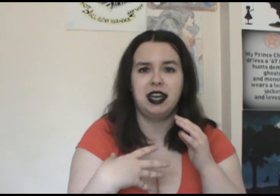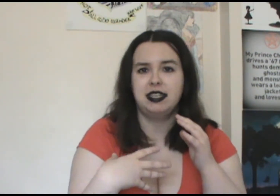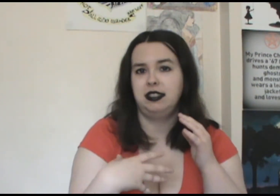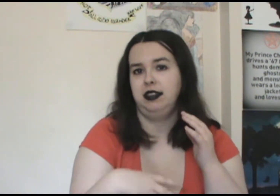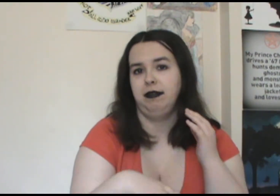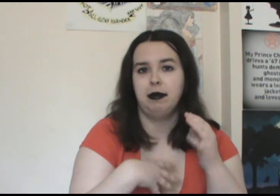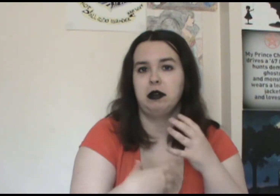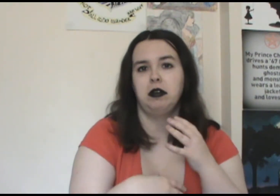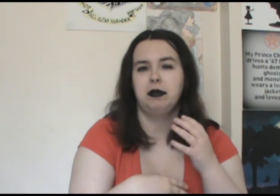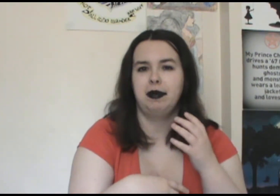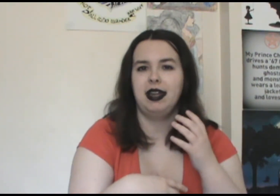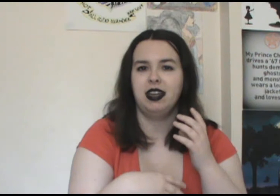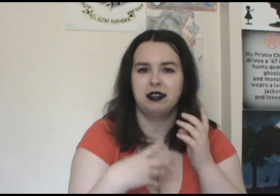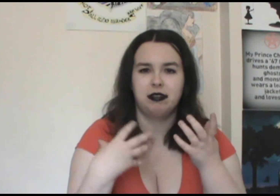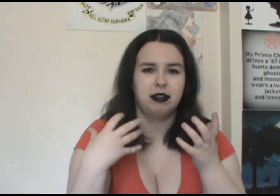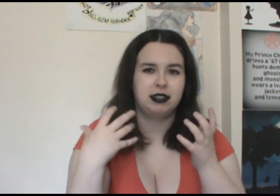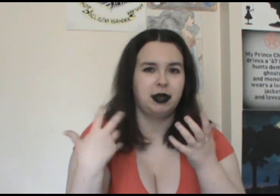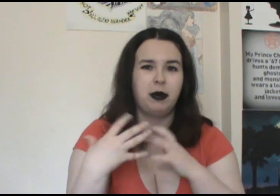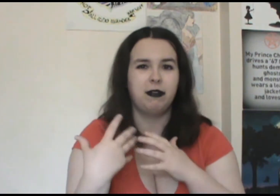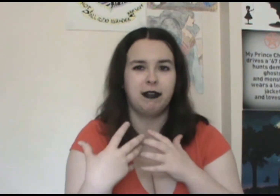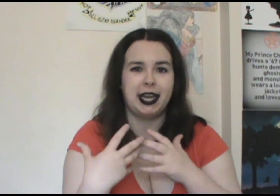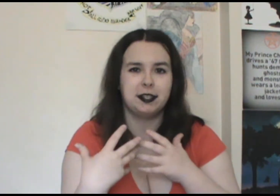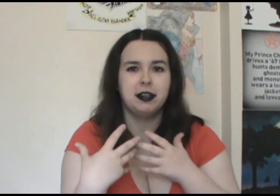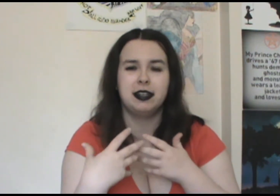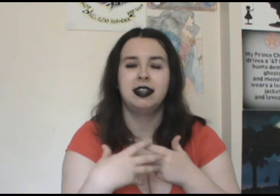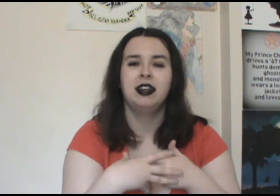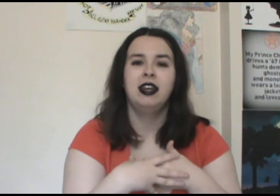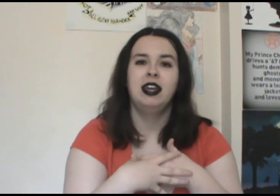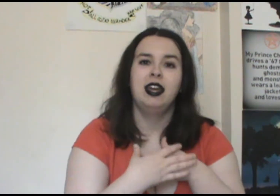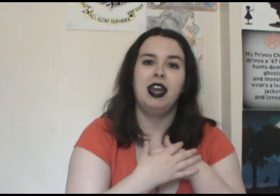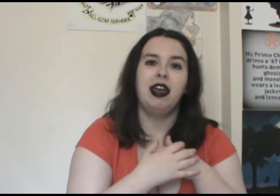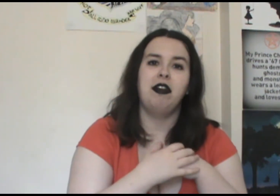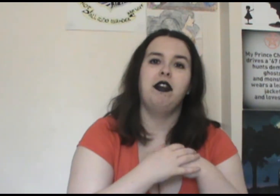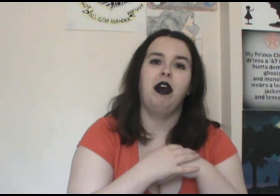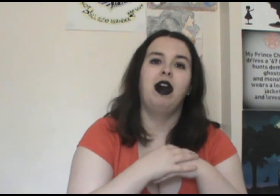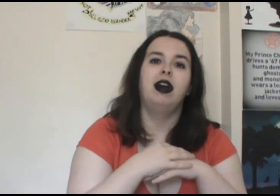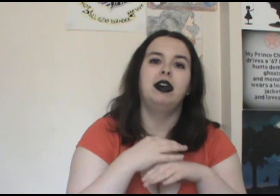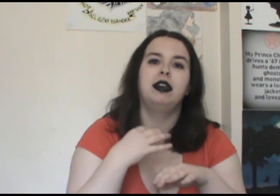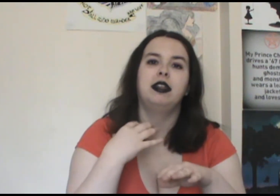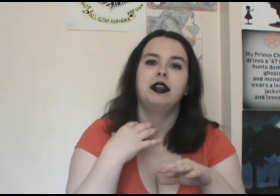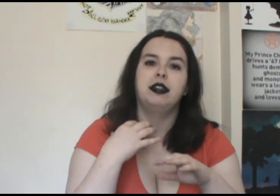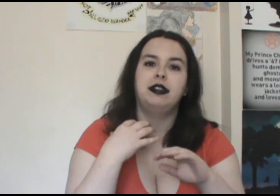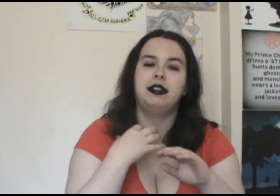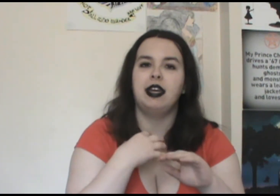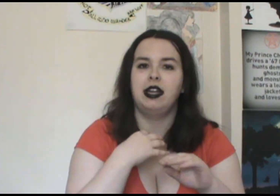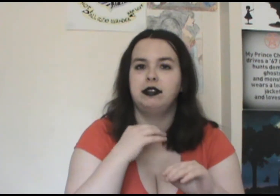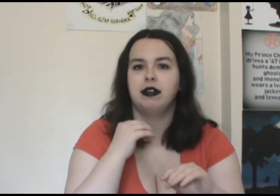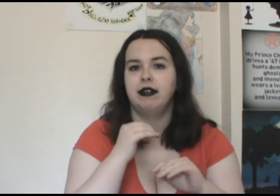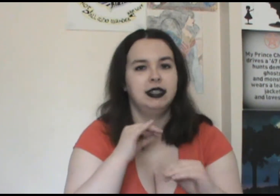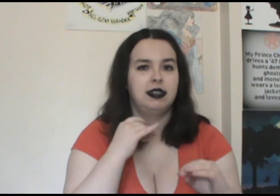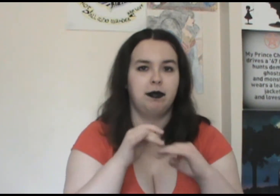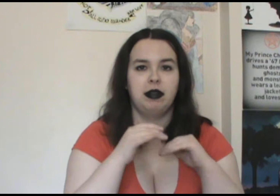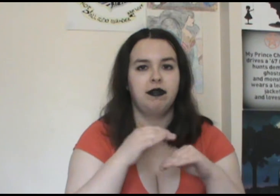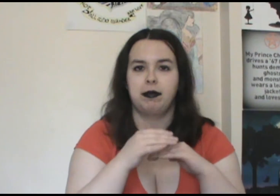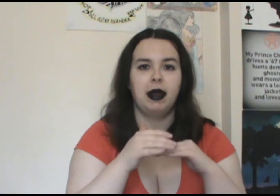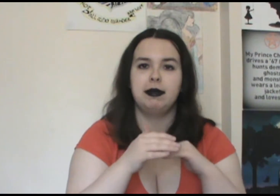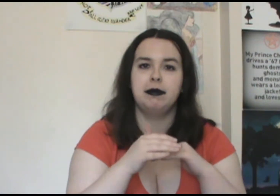has from her own body are sort of somewhat fractured and that sort of is a bit of a problem